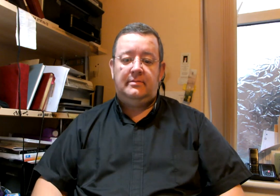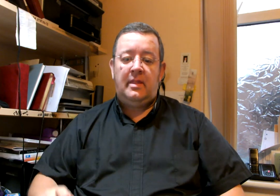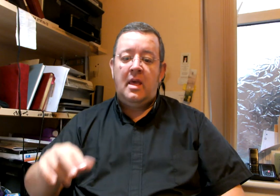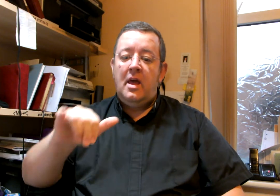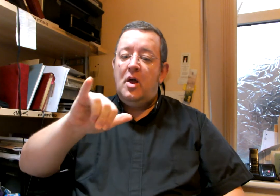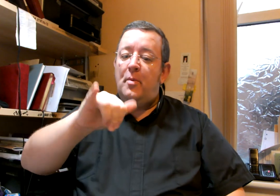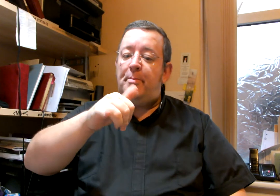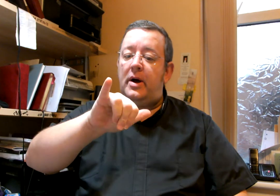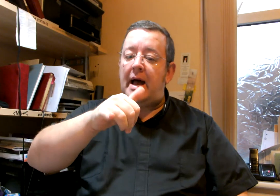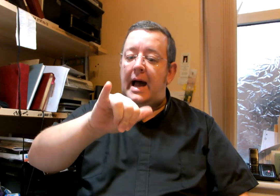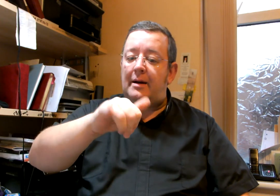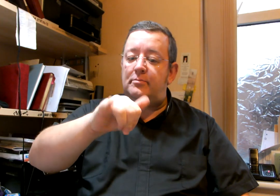Perhaps.